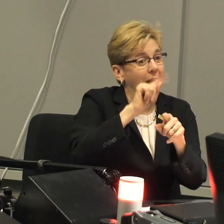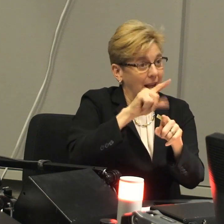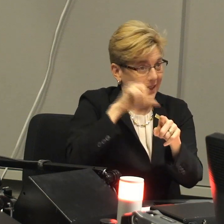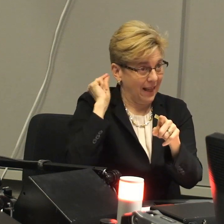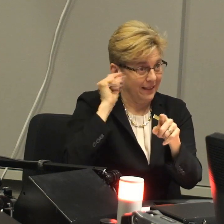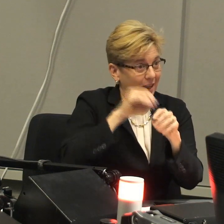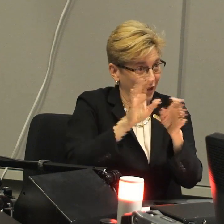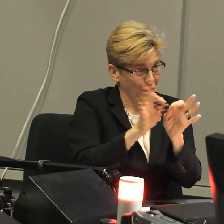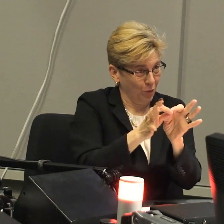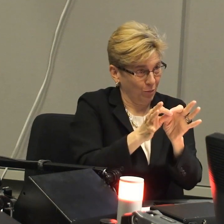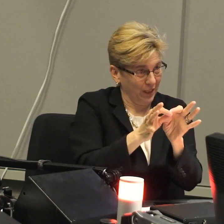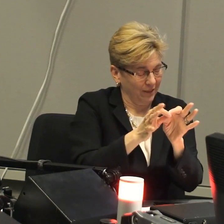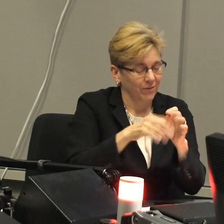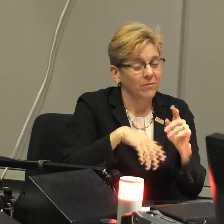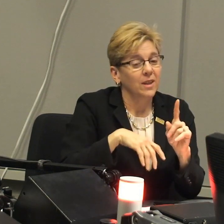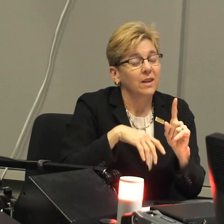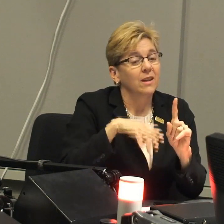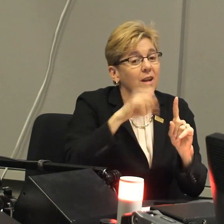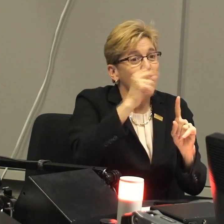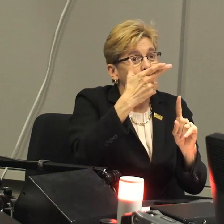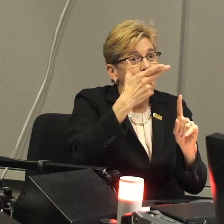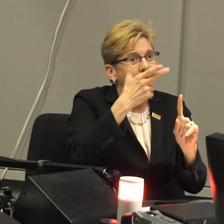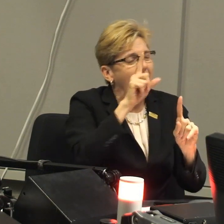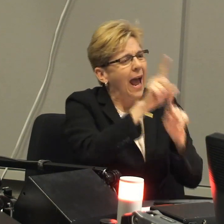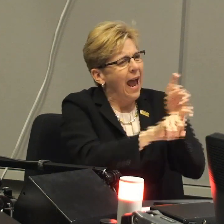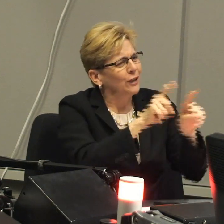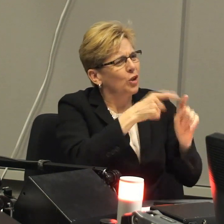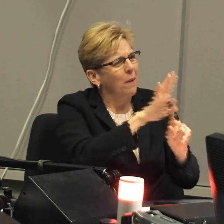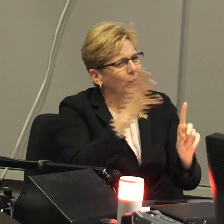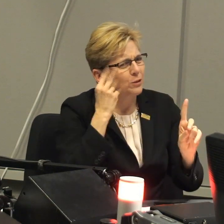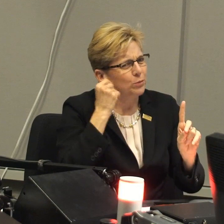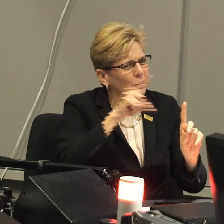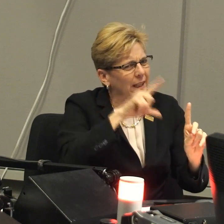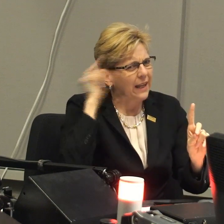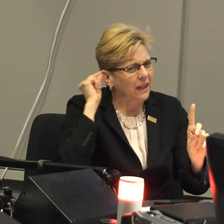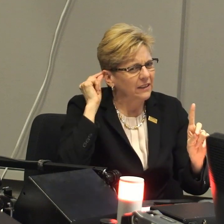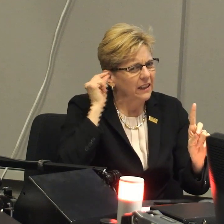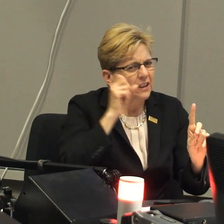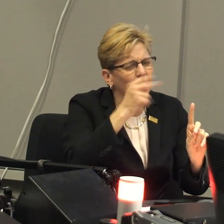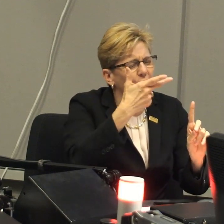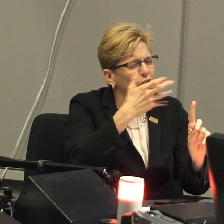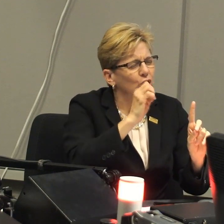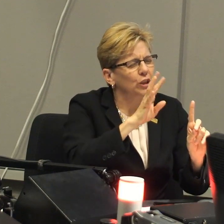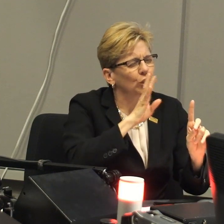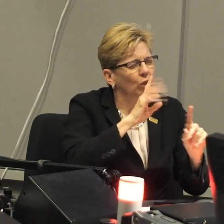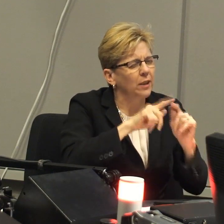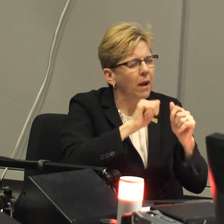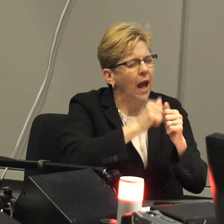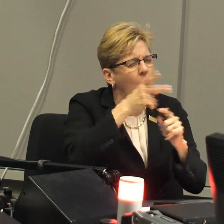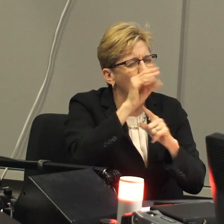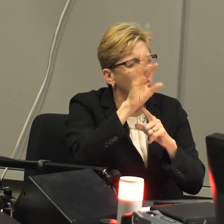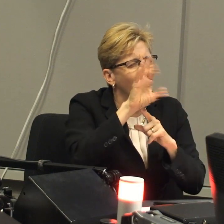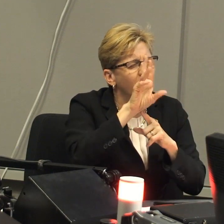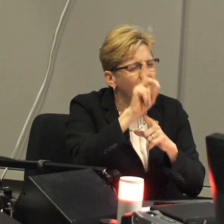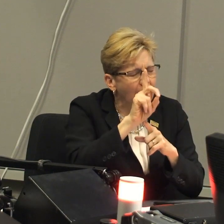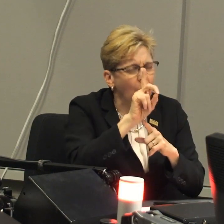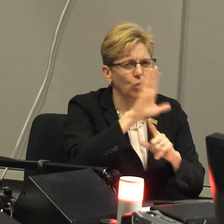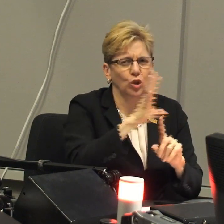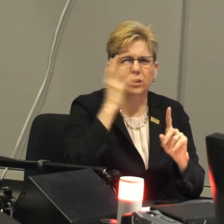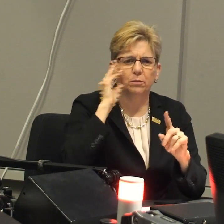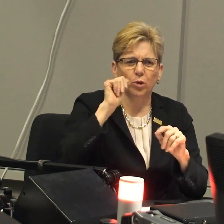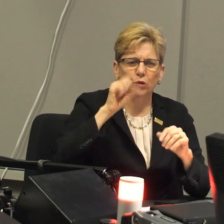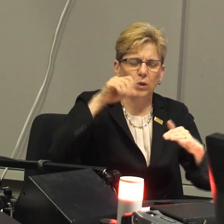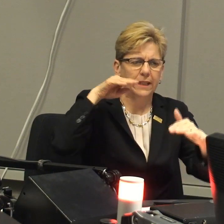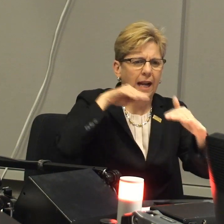.A. degree, her M.A. at Gallaudet University in the field of interpreting, and I asked her about her experience while at Gallaudet. She